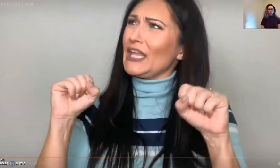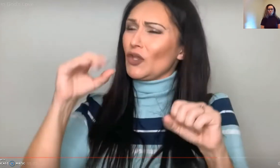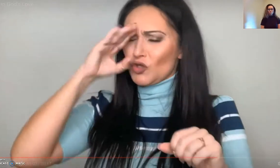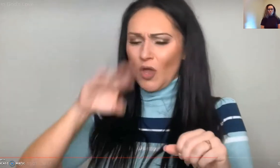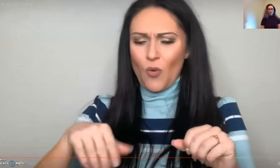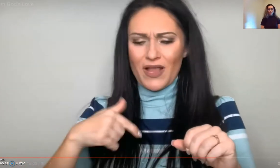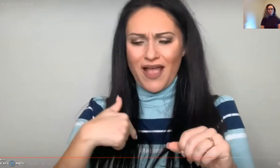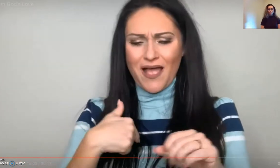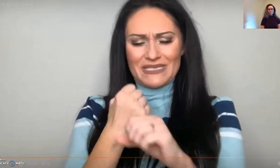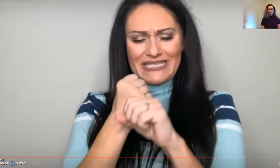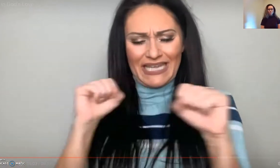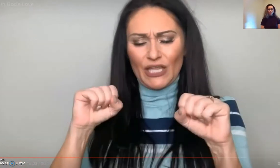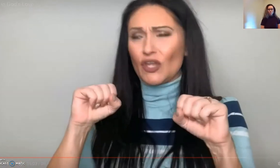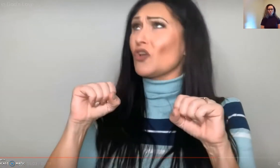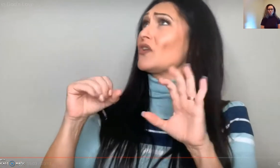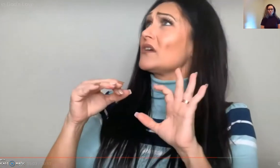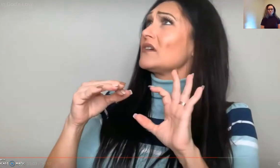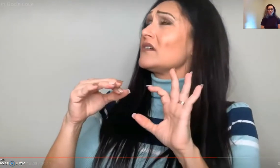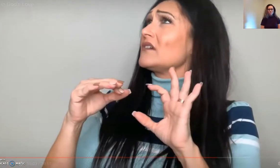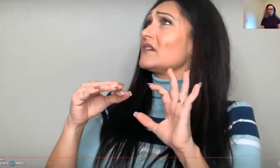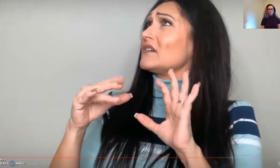Lord, help me feel secure and safe.